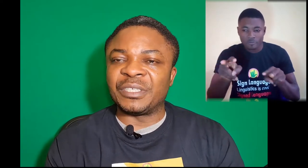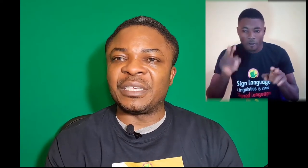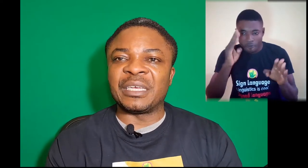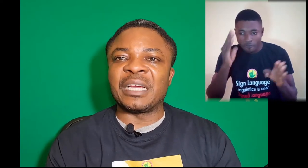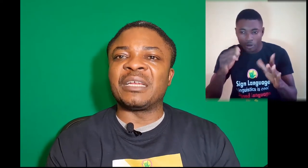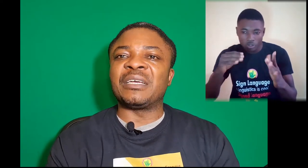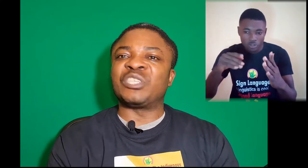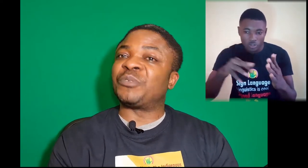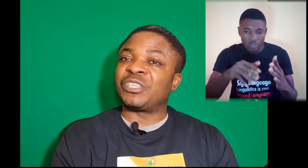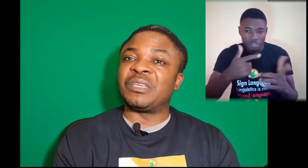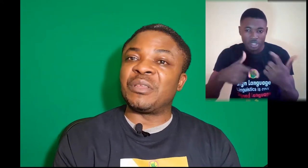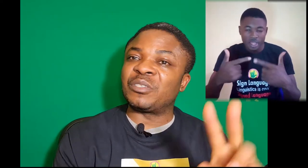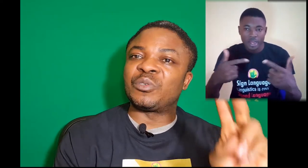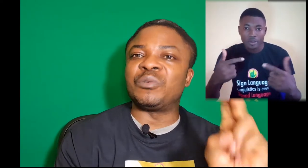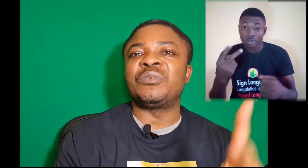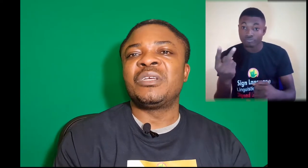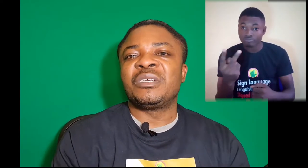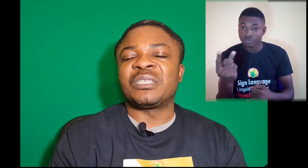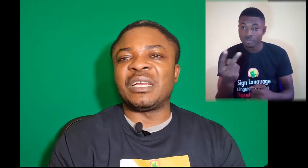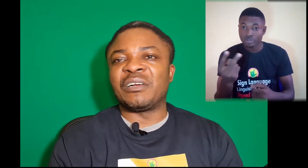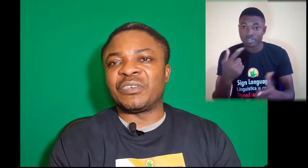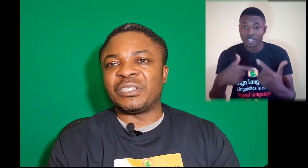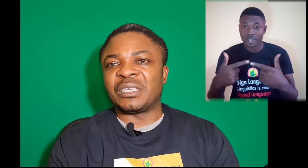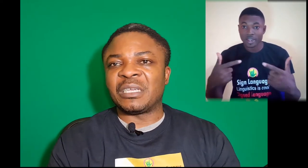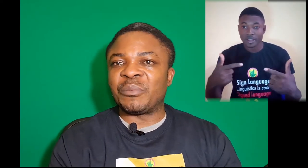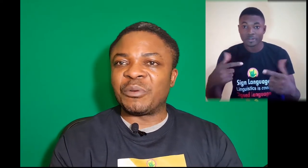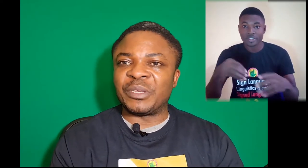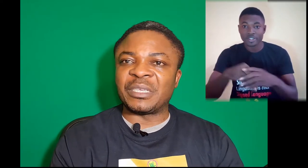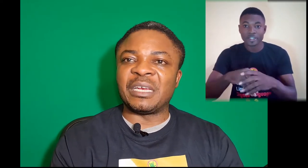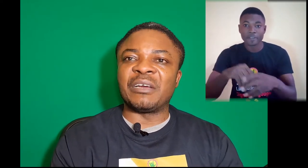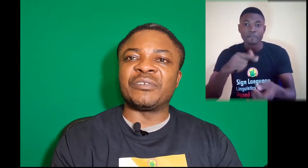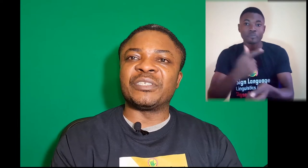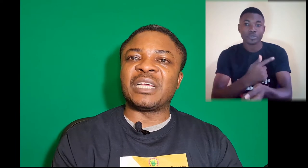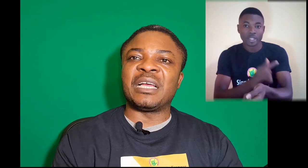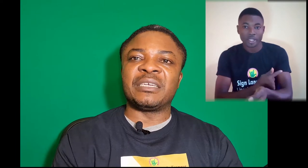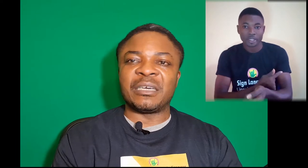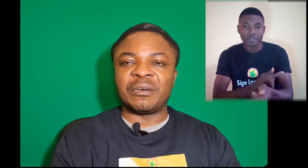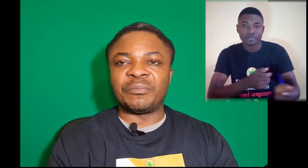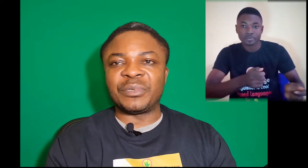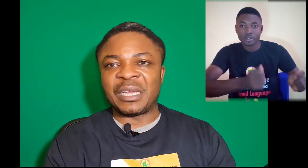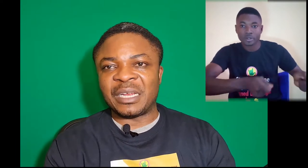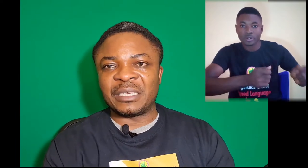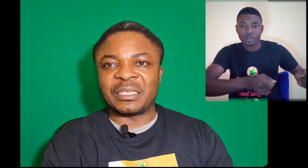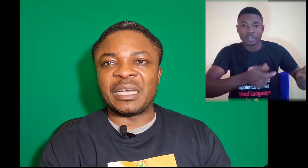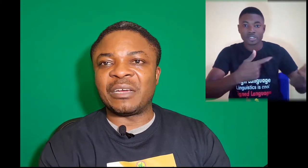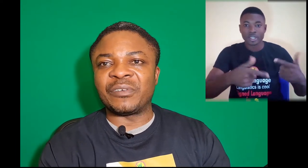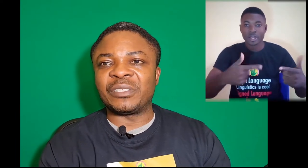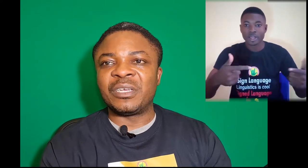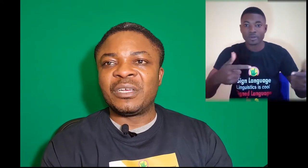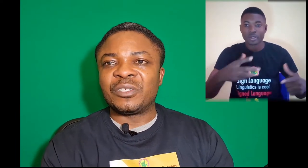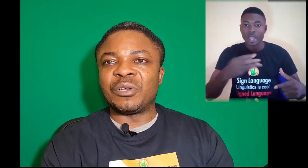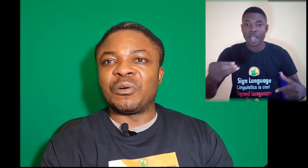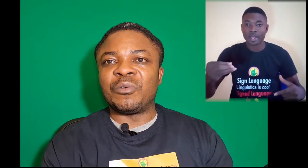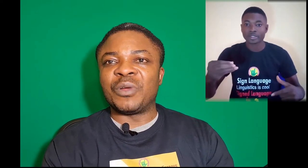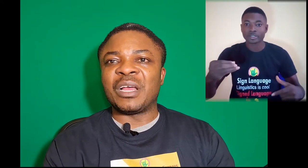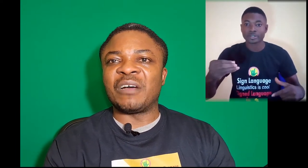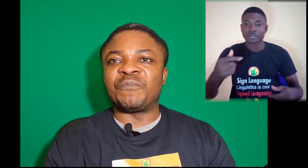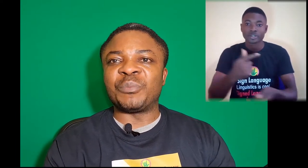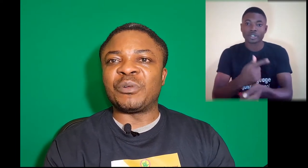in Ghana, especially these two sign languages, Adamorobi sign language and Ghanaian Sign Language. So we have people